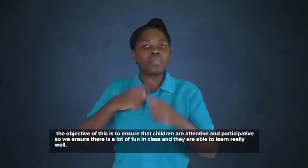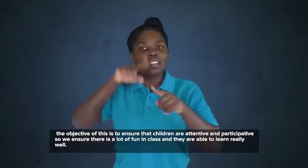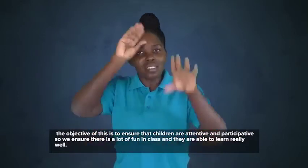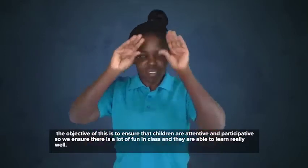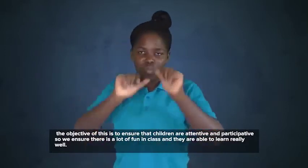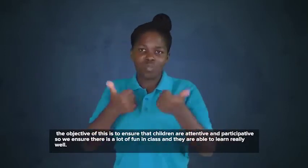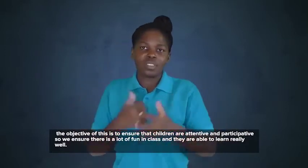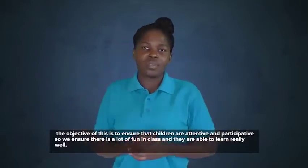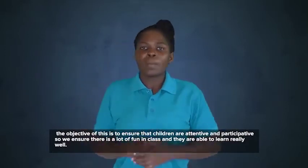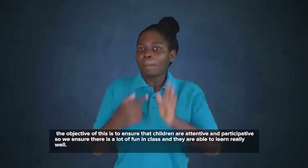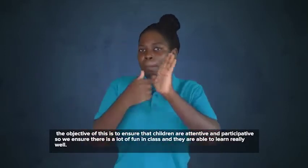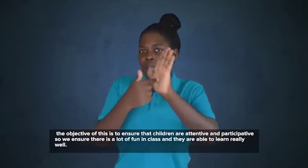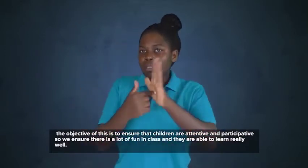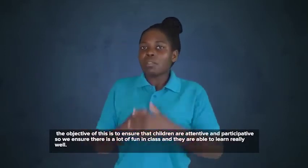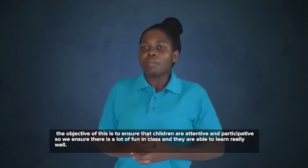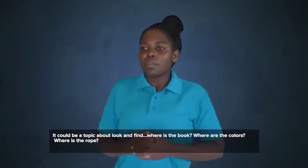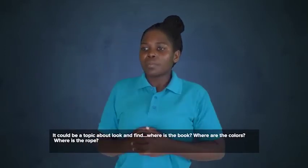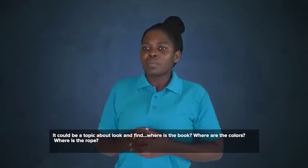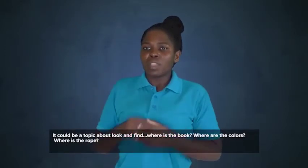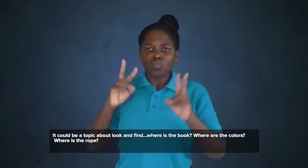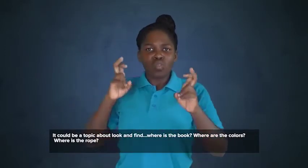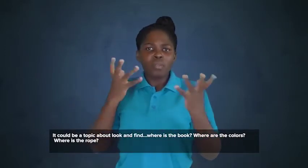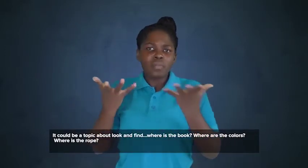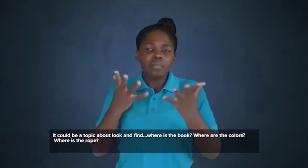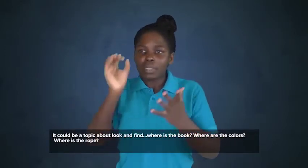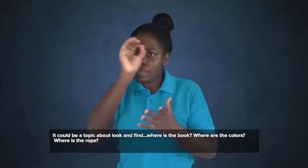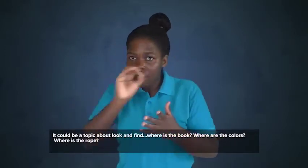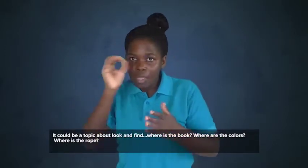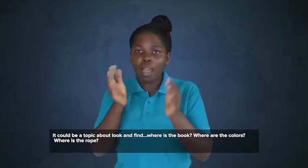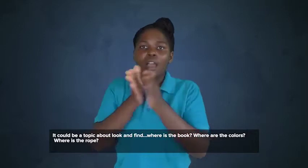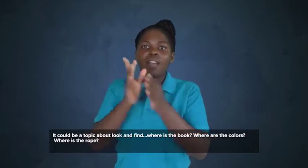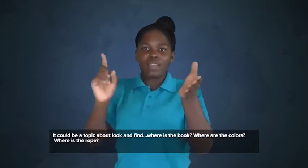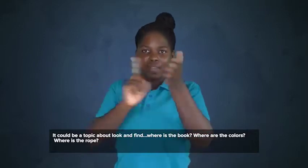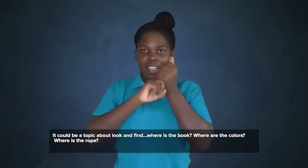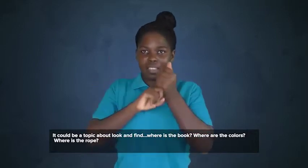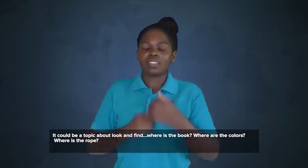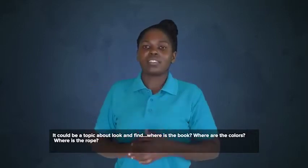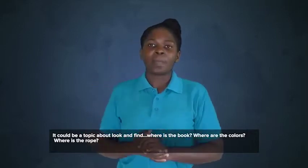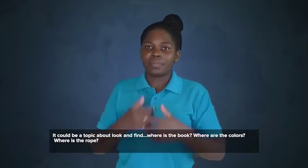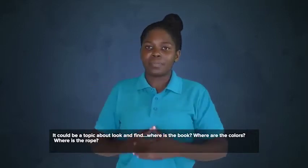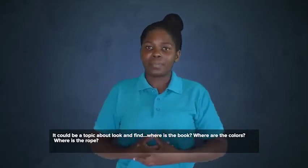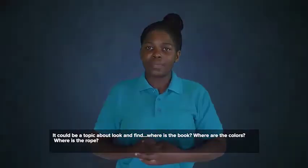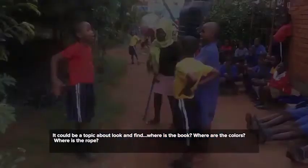class and they are able to learn really well. It could be a topic about look and find.